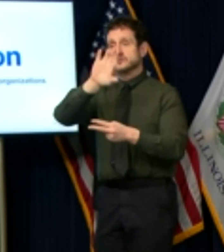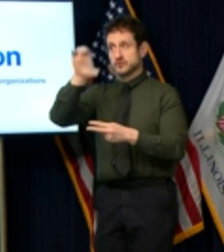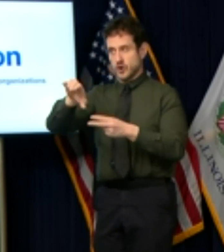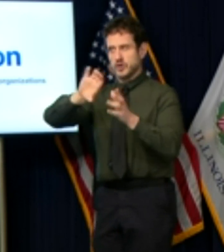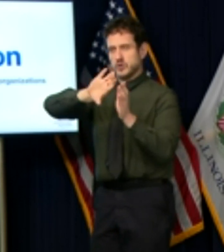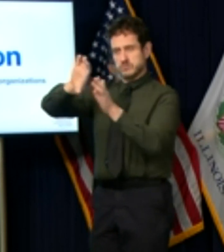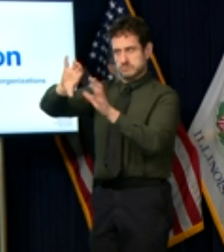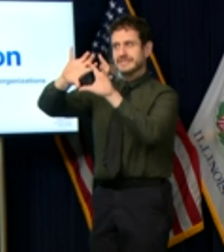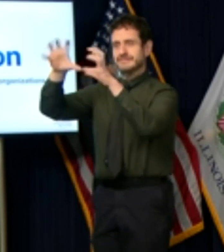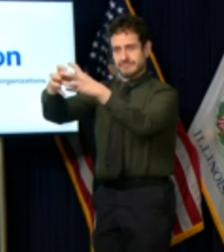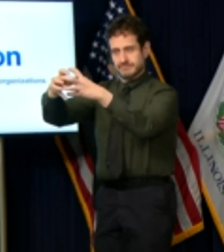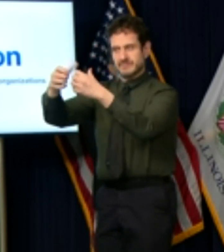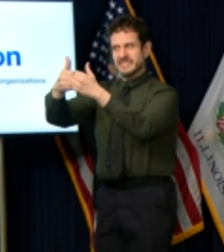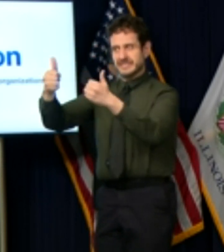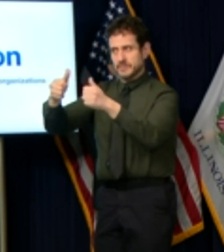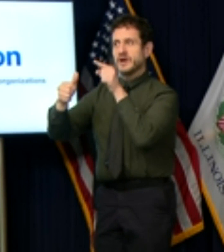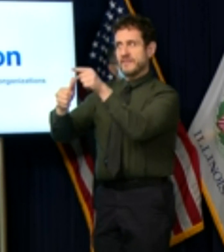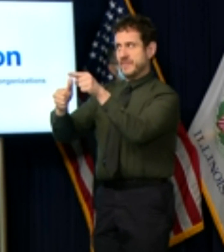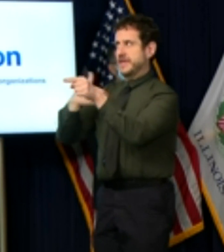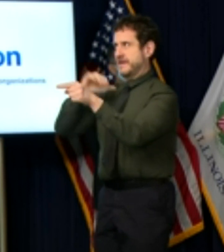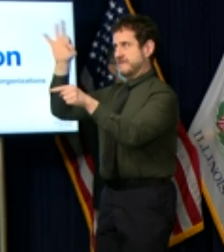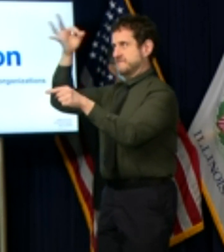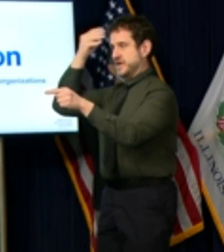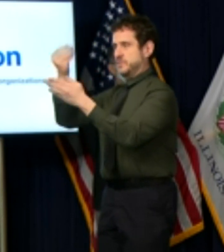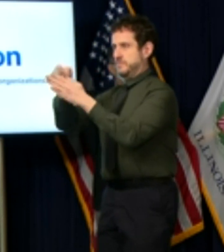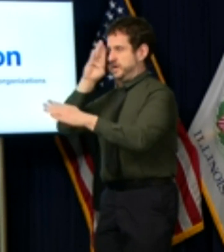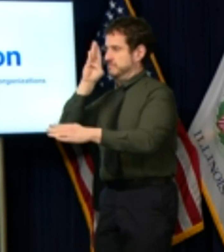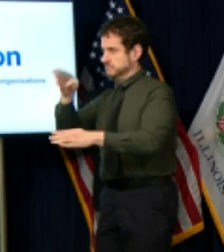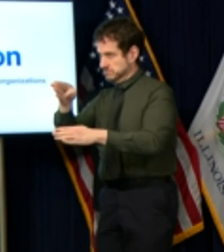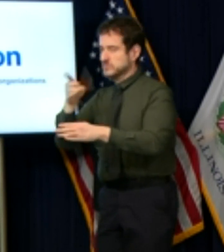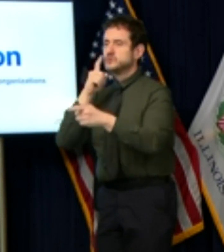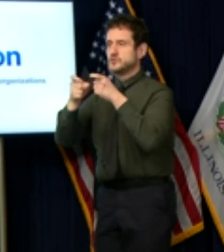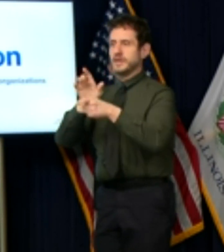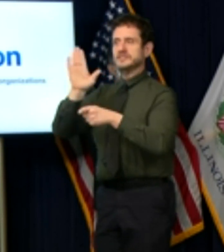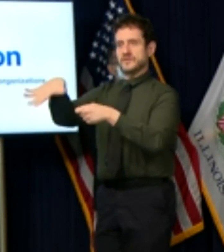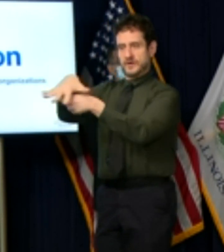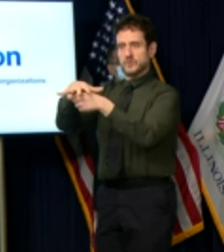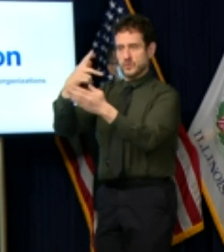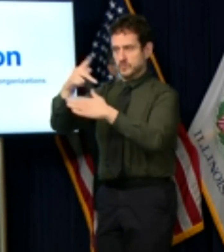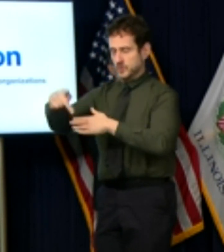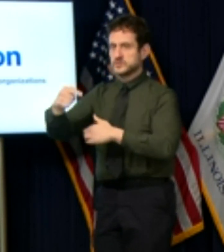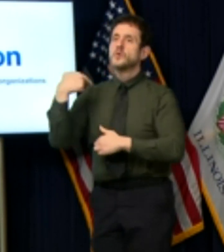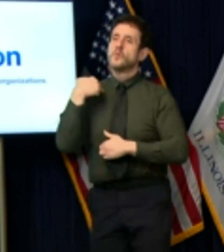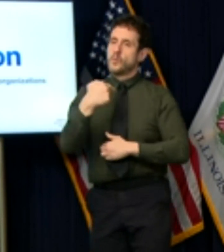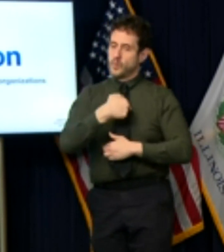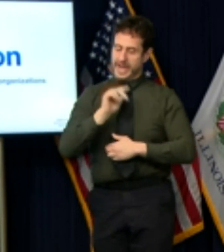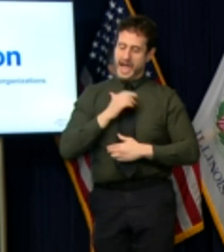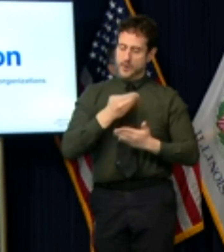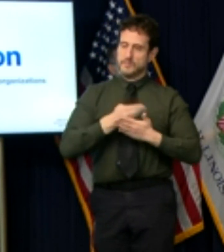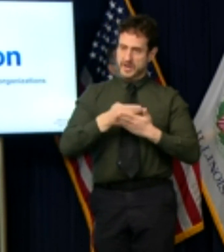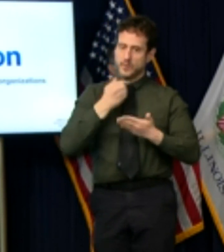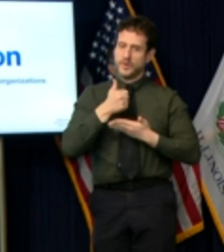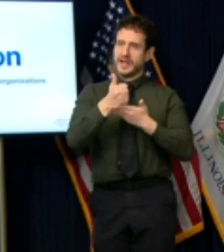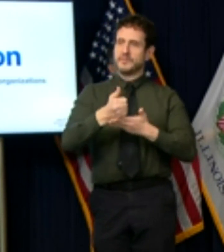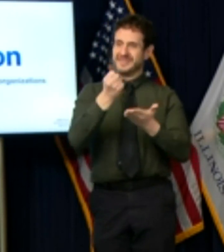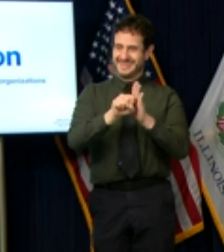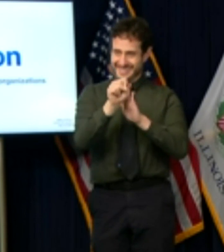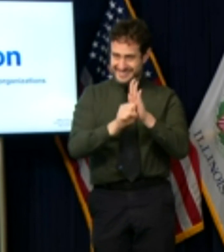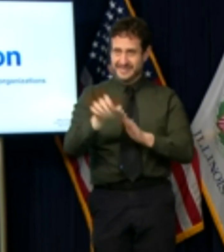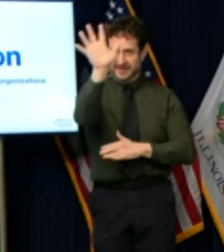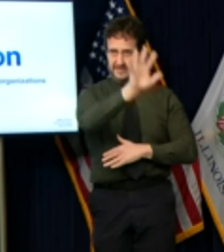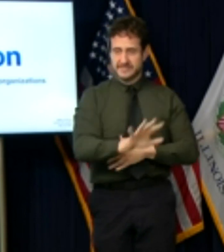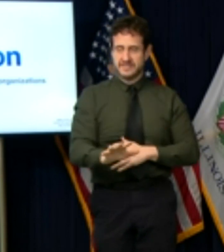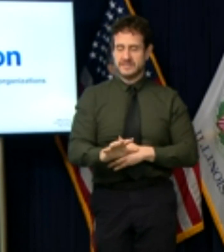funds from the federal government to manage local programs of their own osf healthcare system